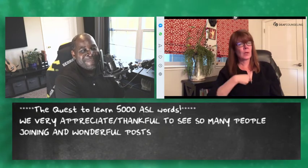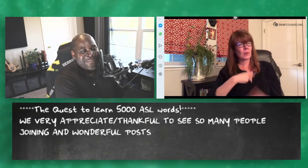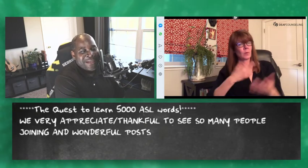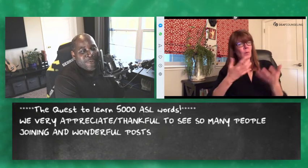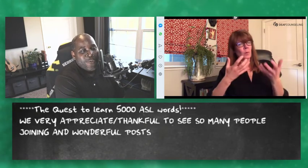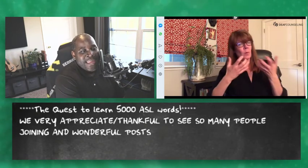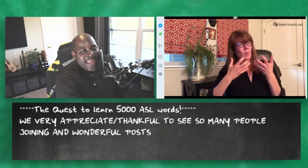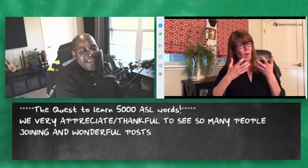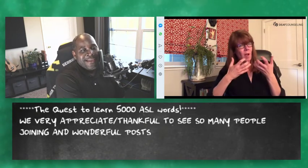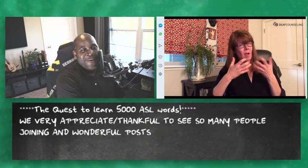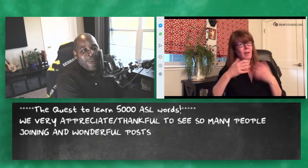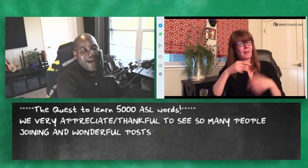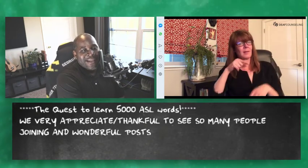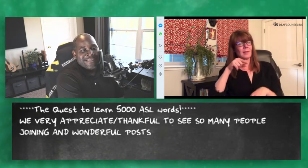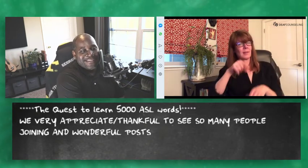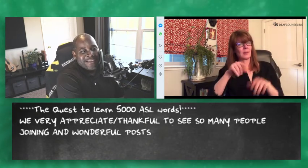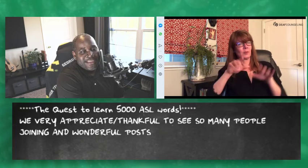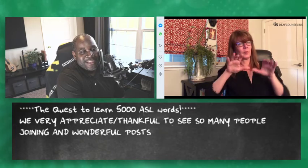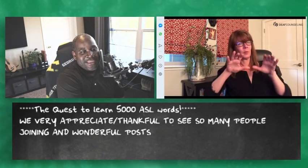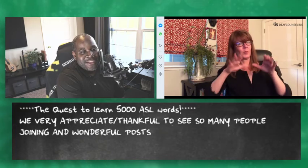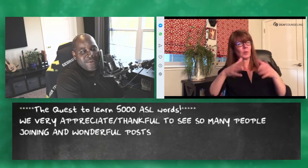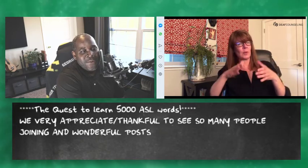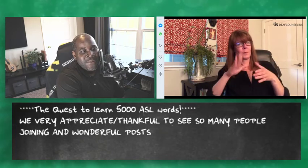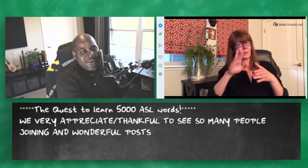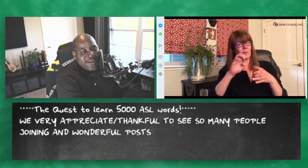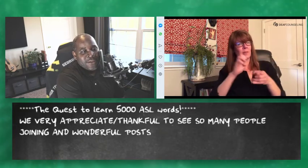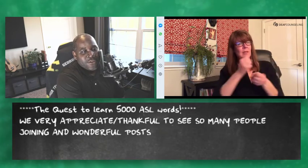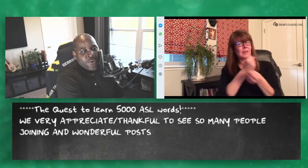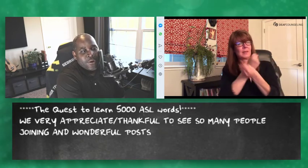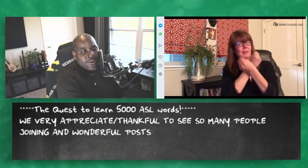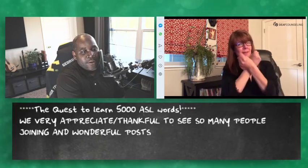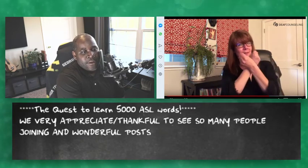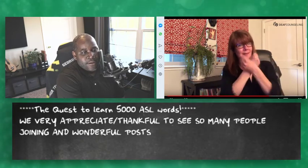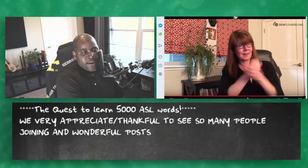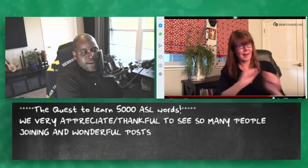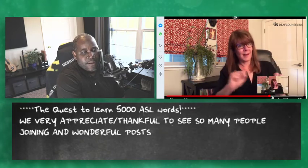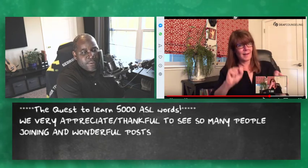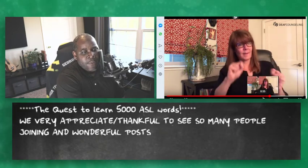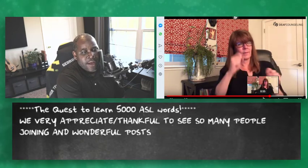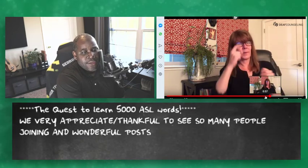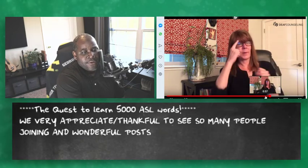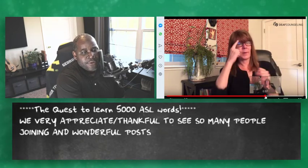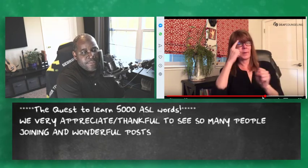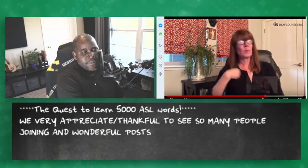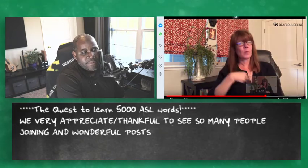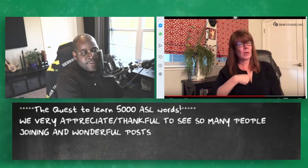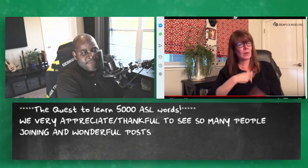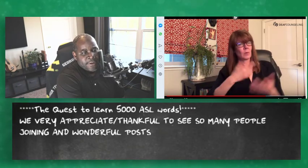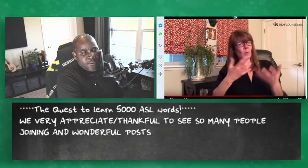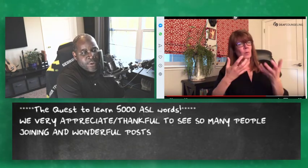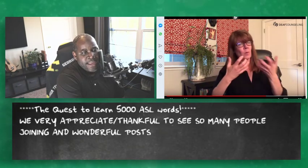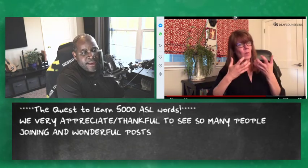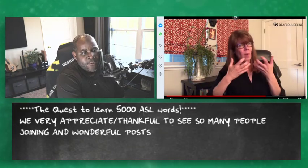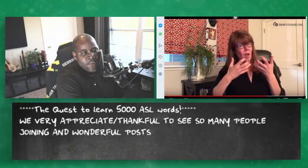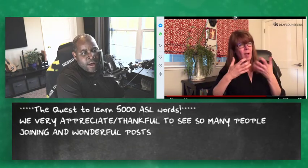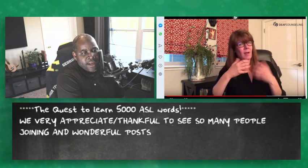we want you your uh we want you group let me see we want